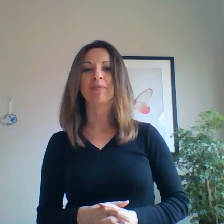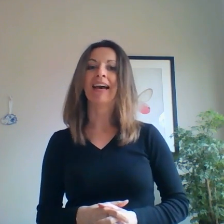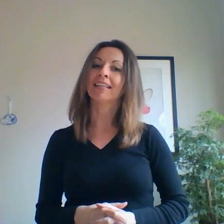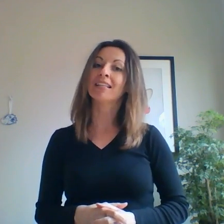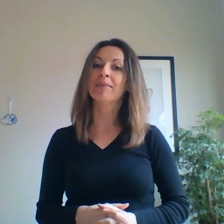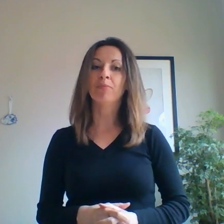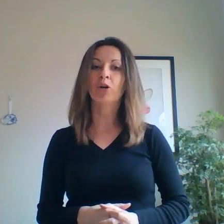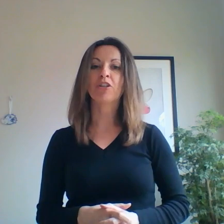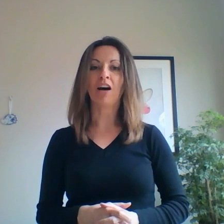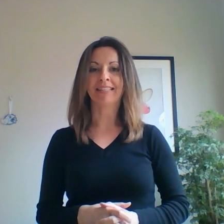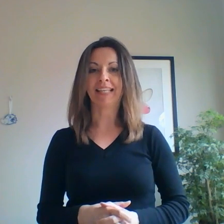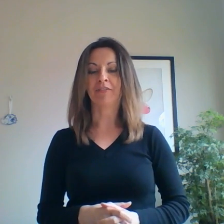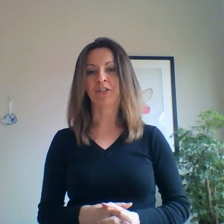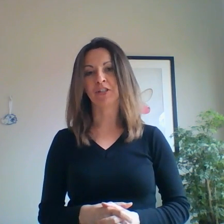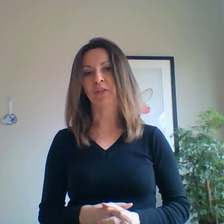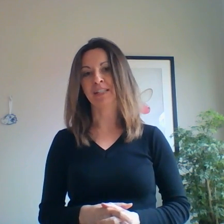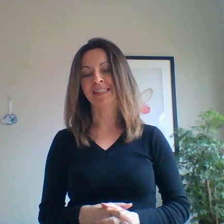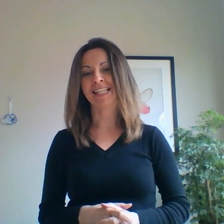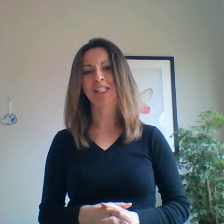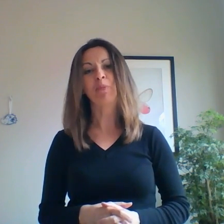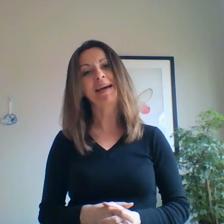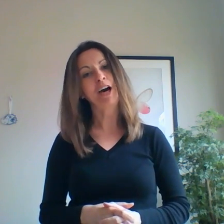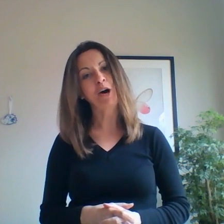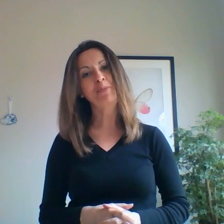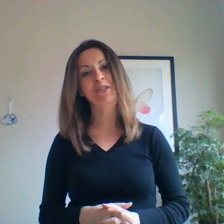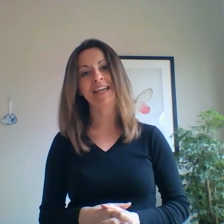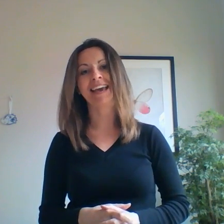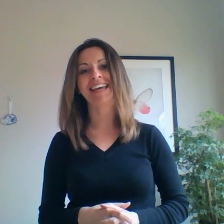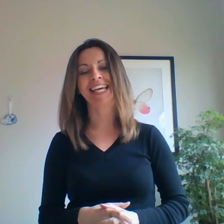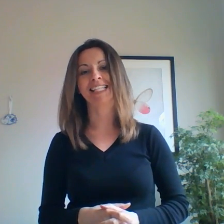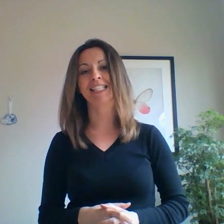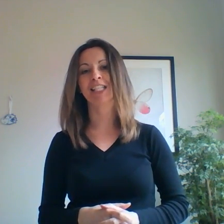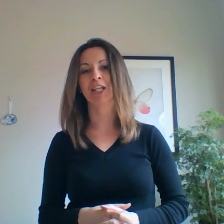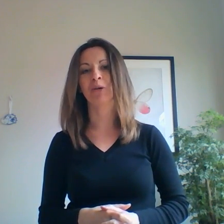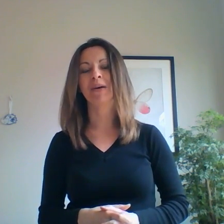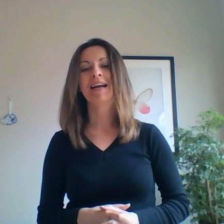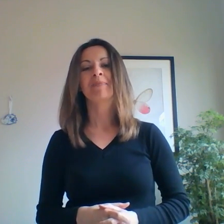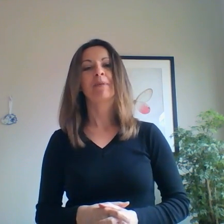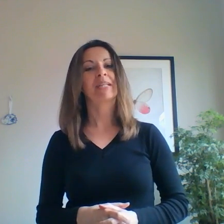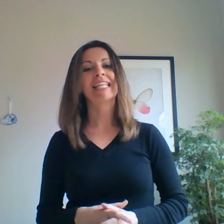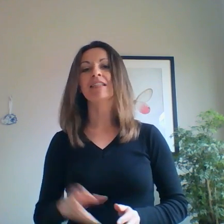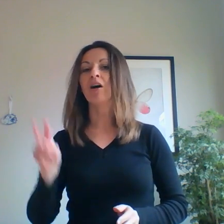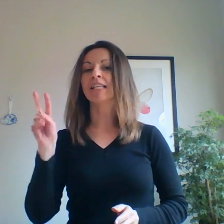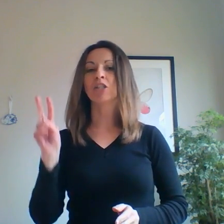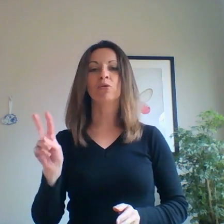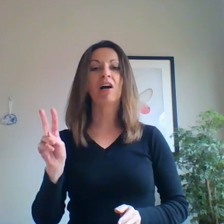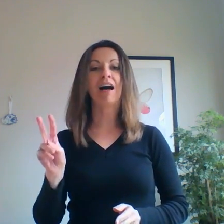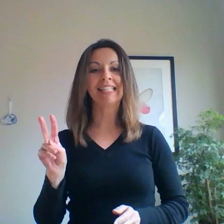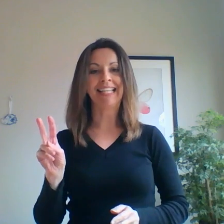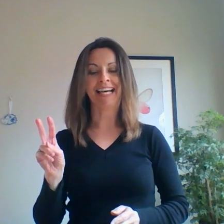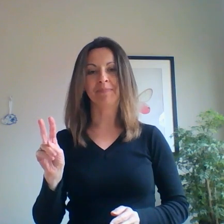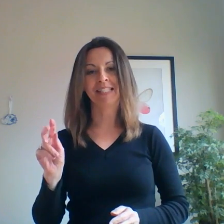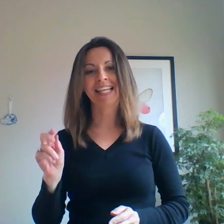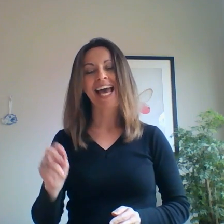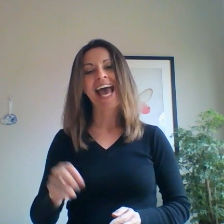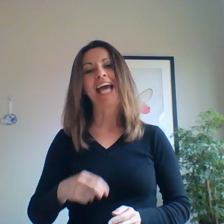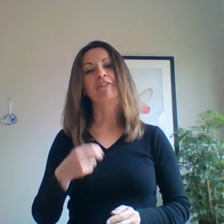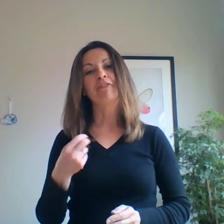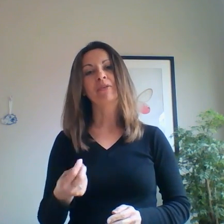be a little bit more daunting for students and so my hope today is to present only two concepts and focus